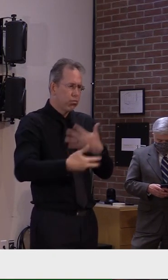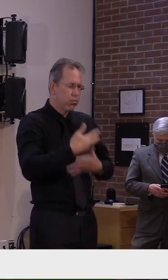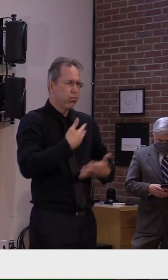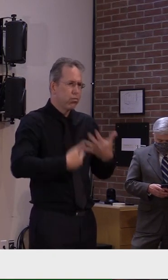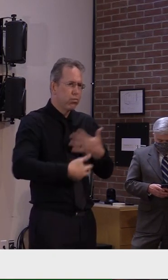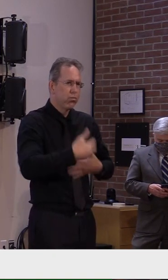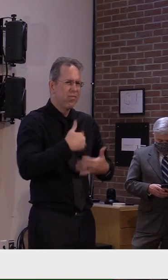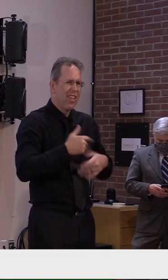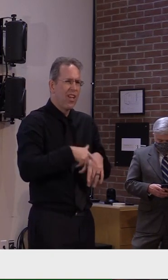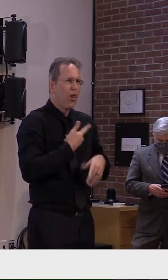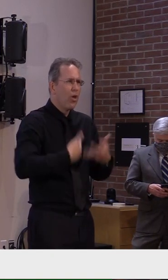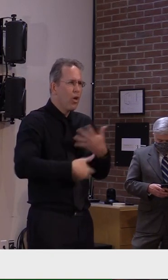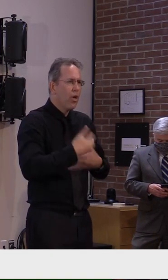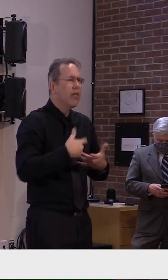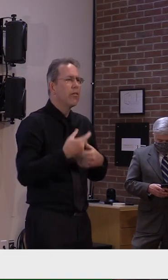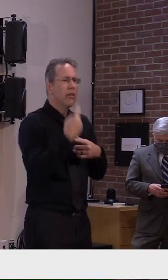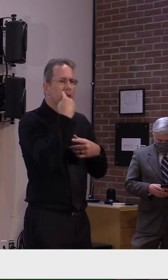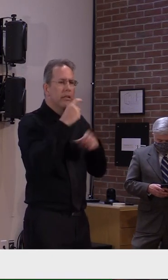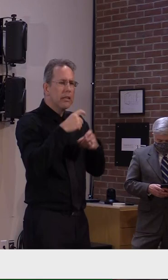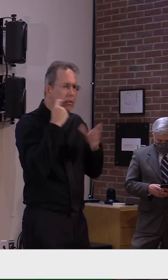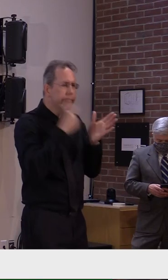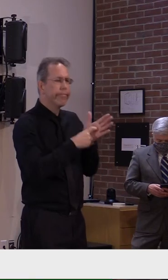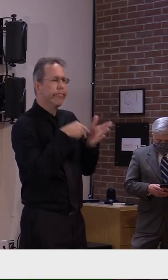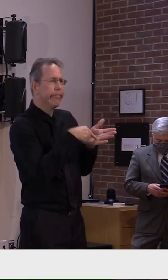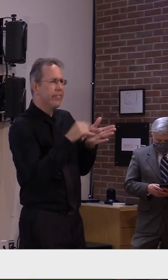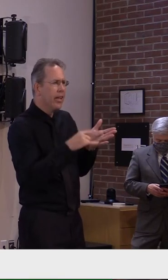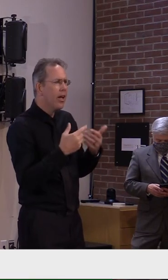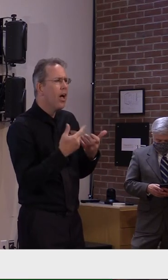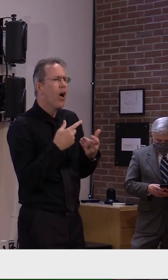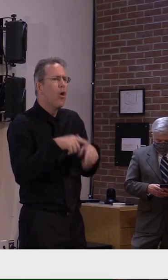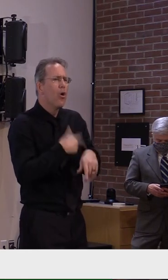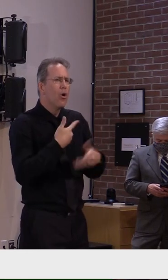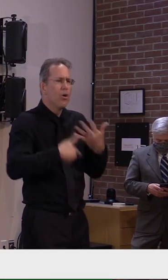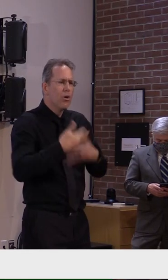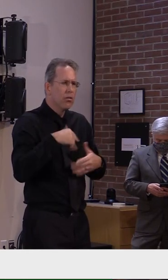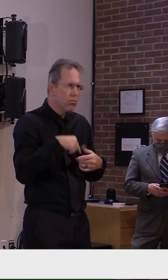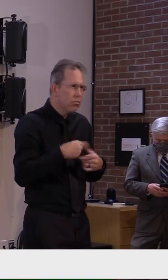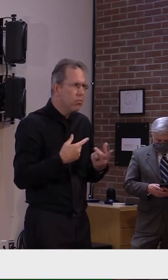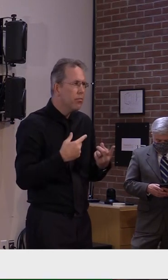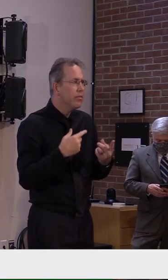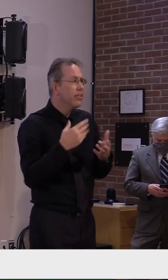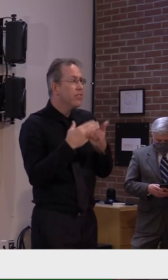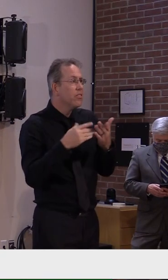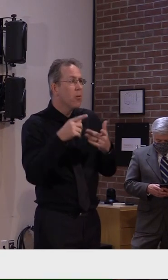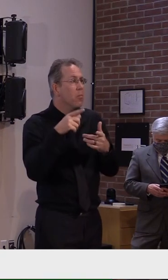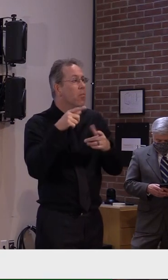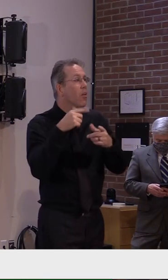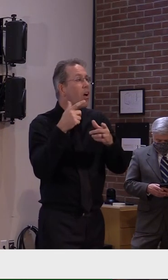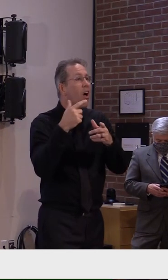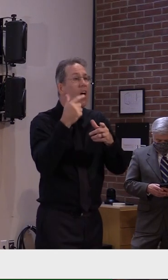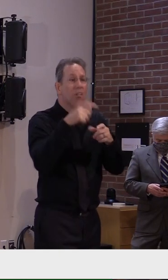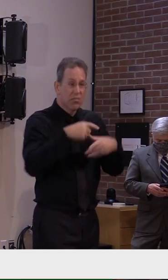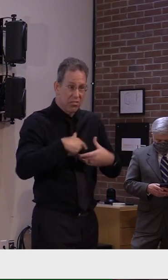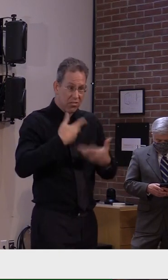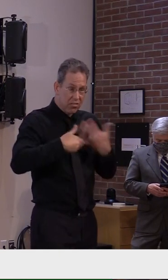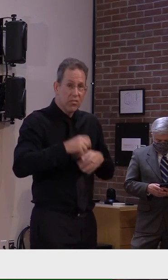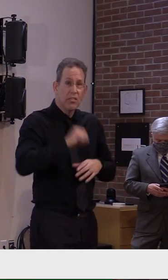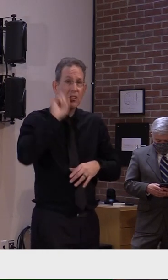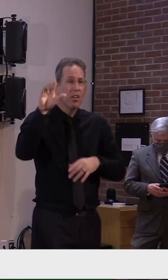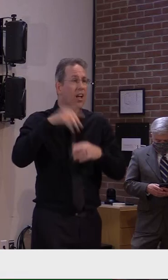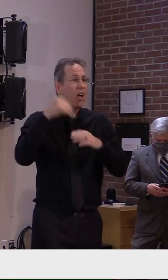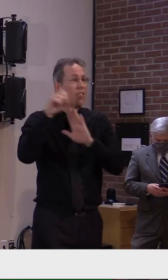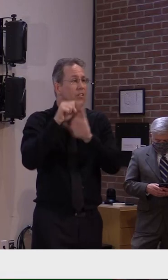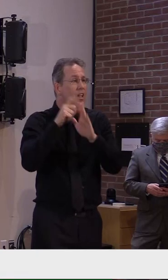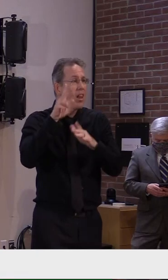um with us using out of state labs for testing are they all using the same number of